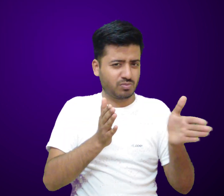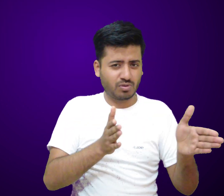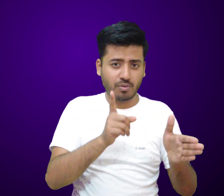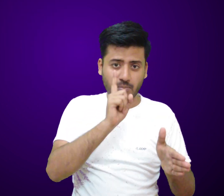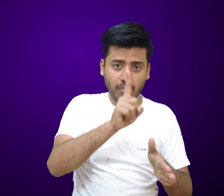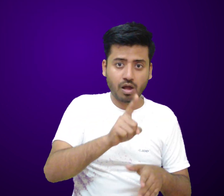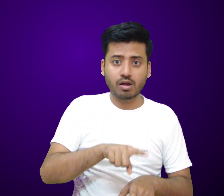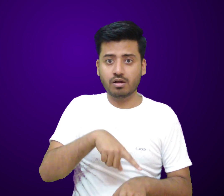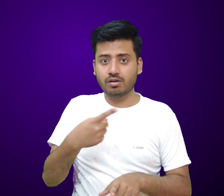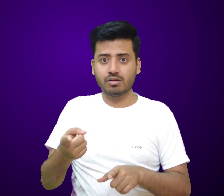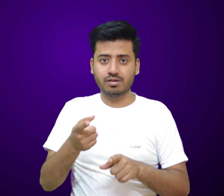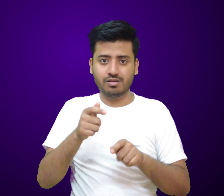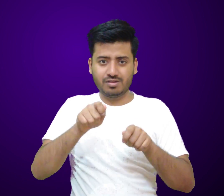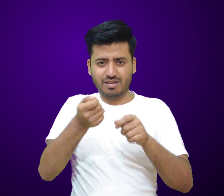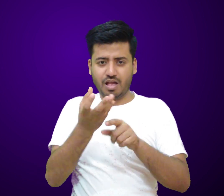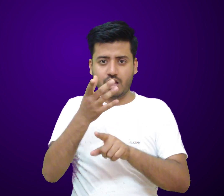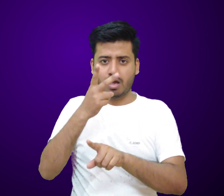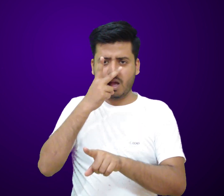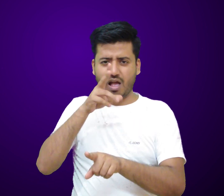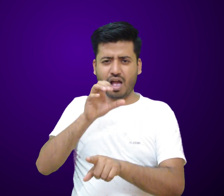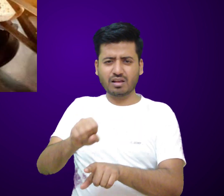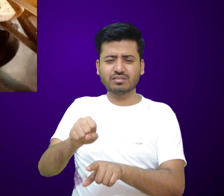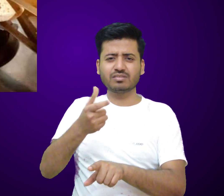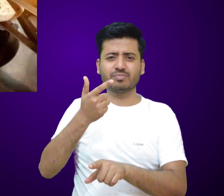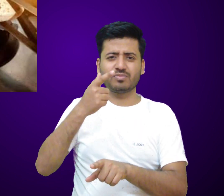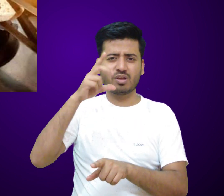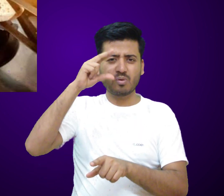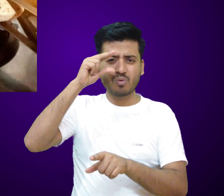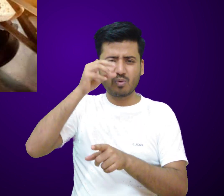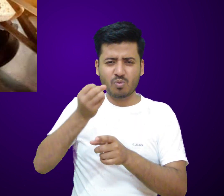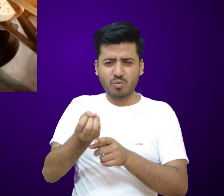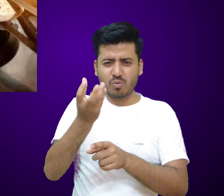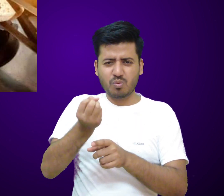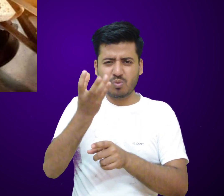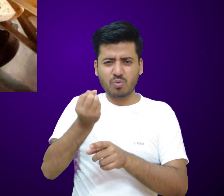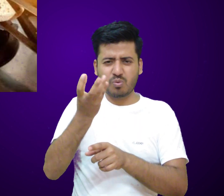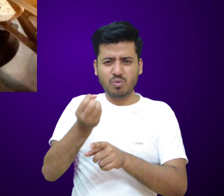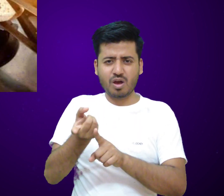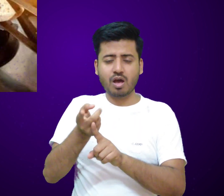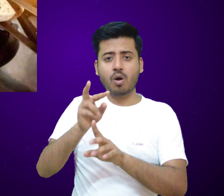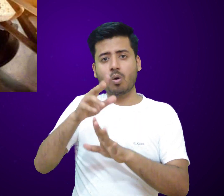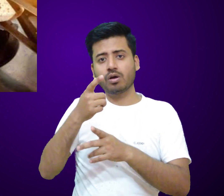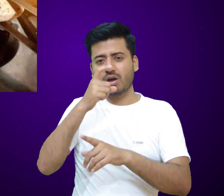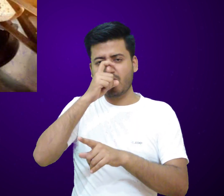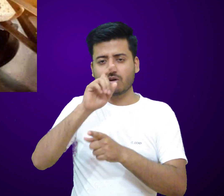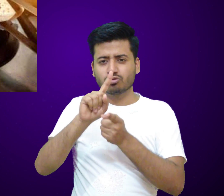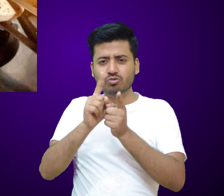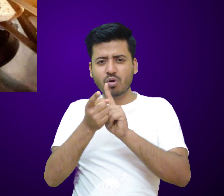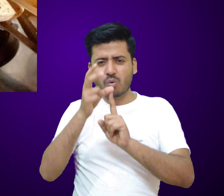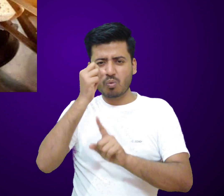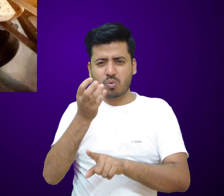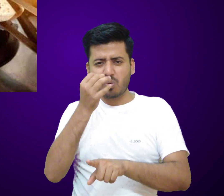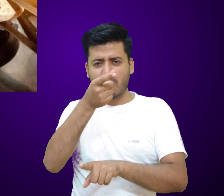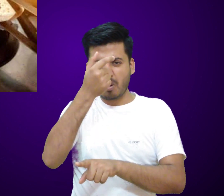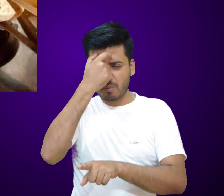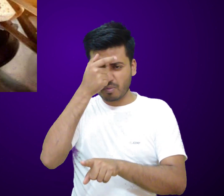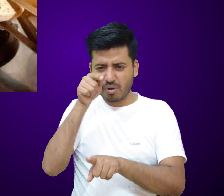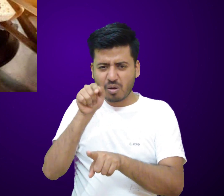this can restrict air flow and cause incomplete combustion. Clean the burner. If the burner is dirty, clean it thoroughly with a soft